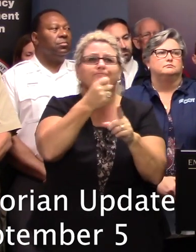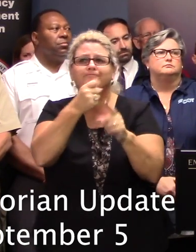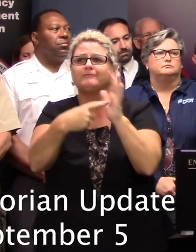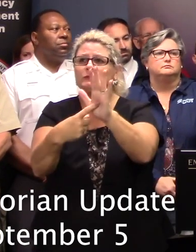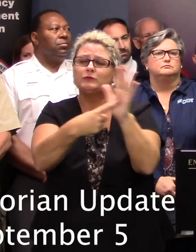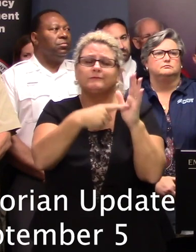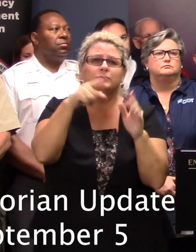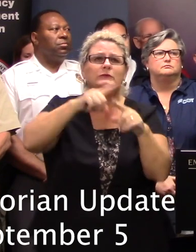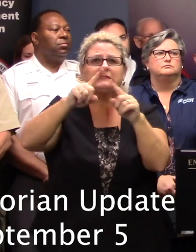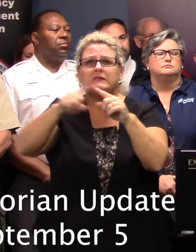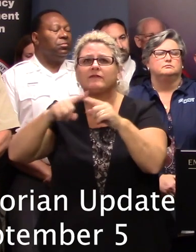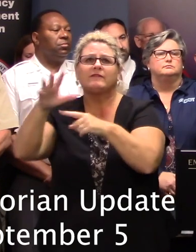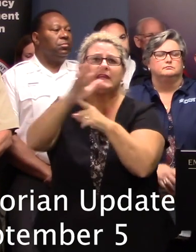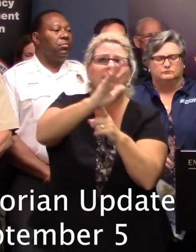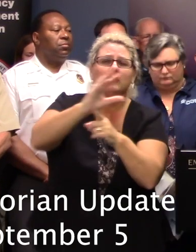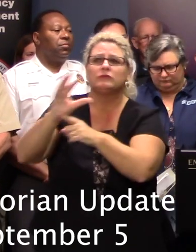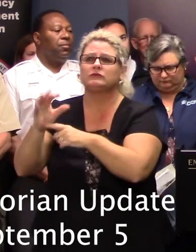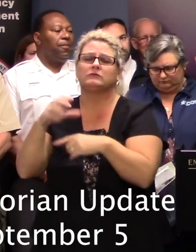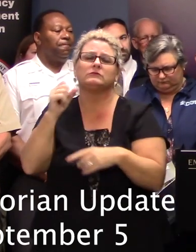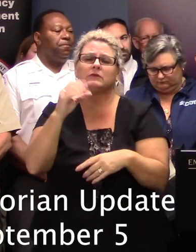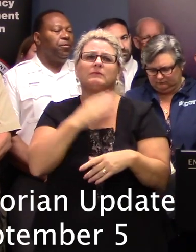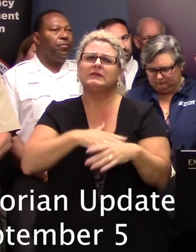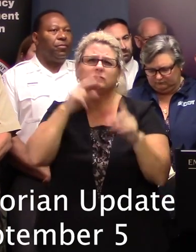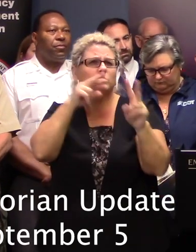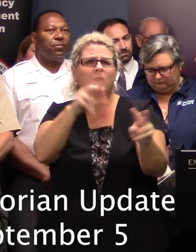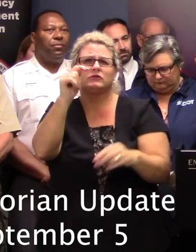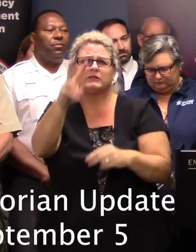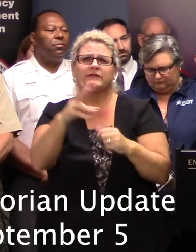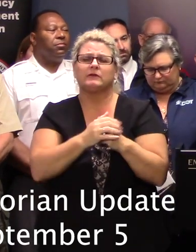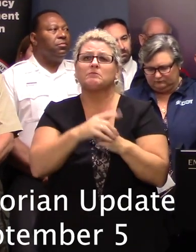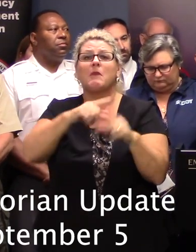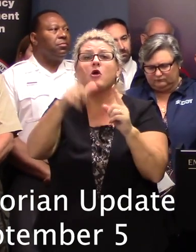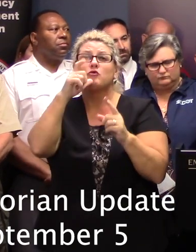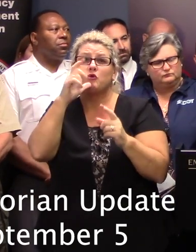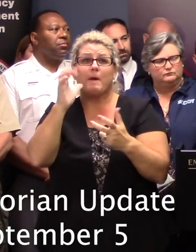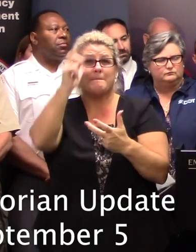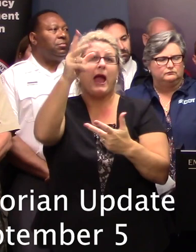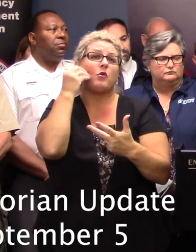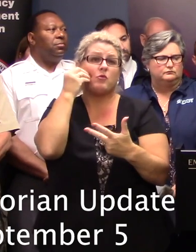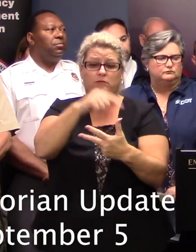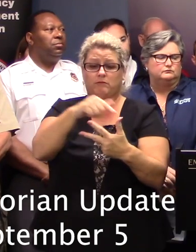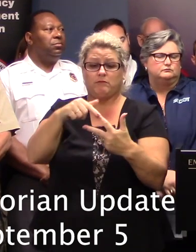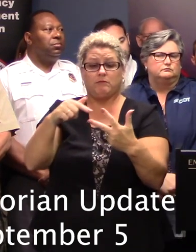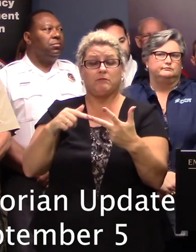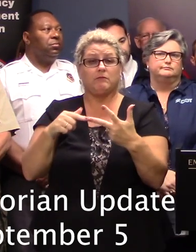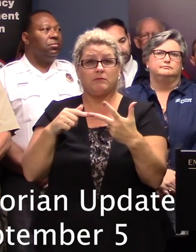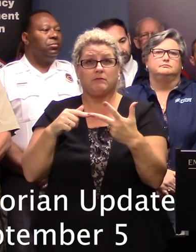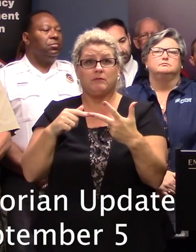in various parts of these cities. So, do stay informed. But for those going home to Jasper, Colleton, and Buford counties,